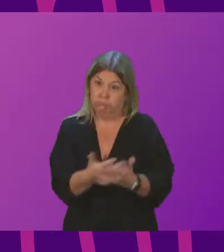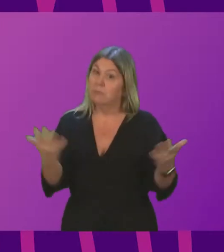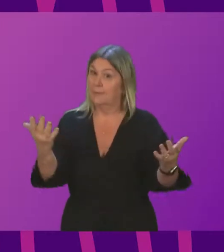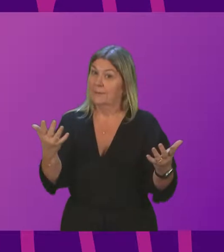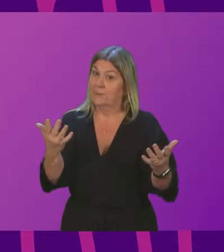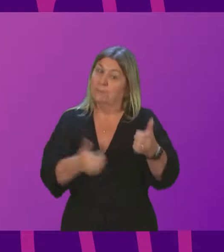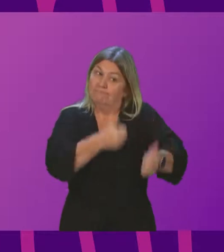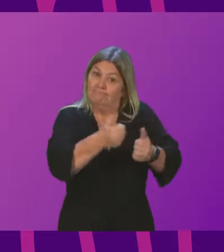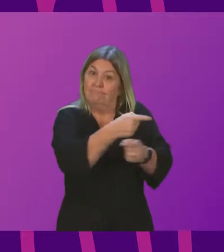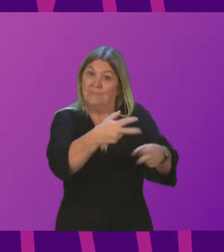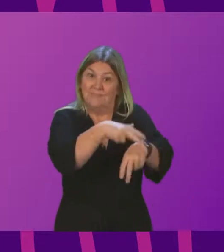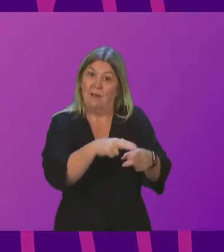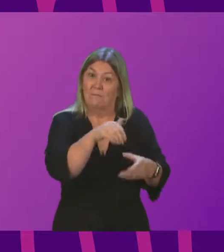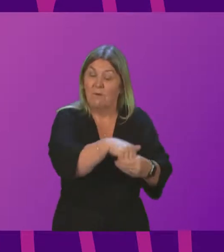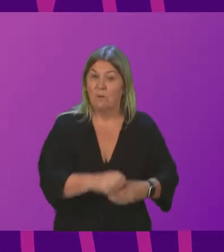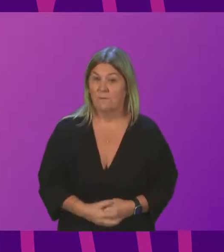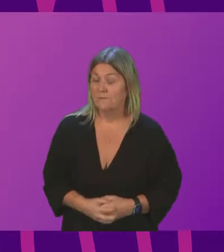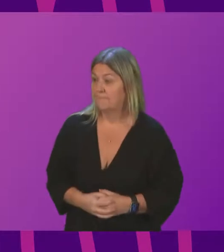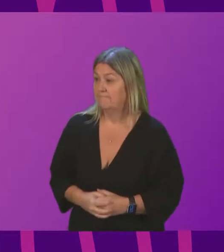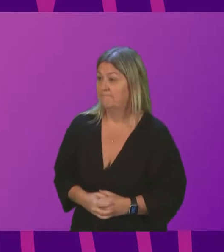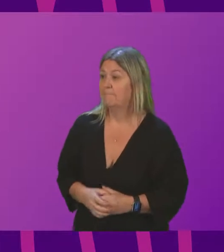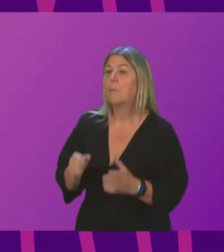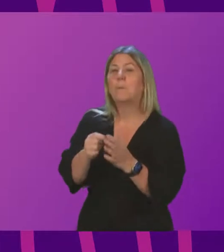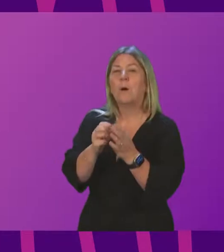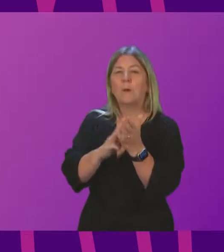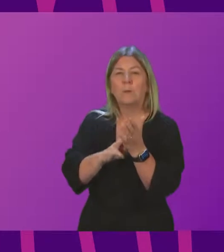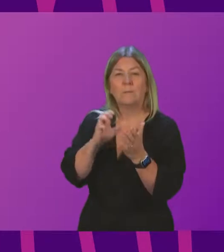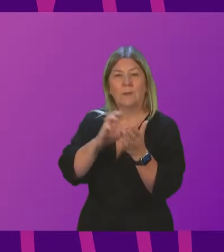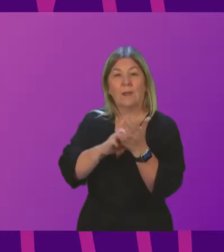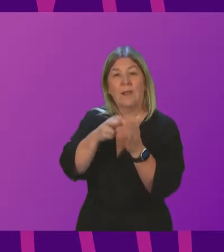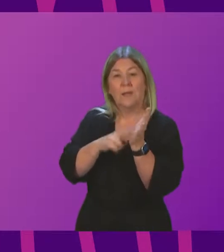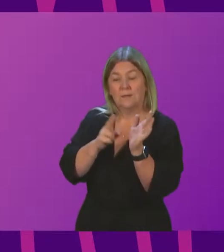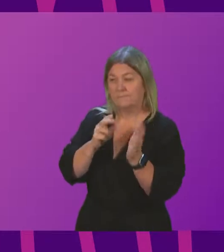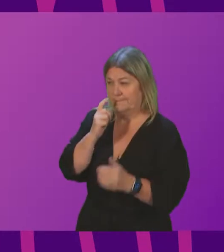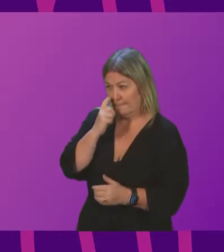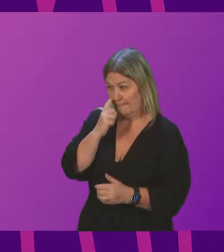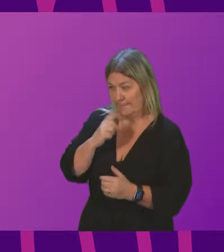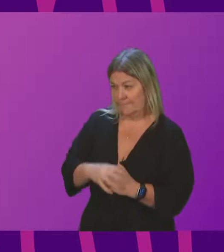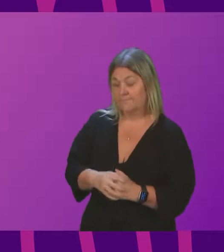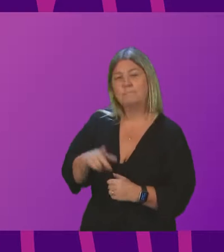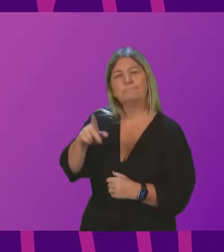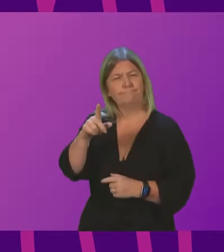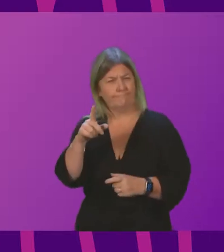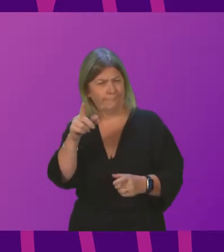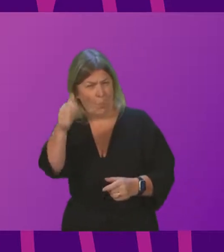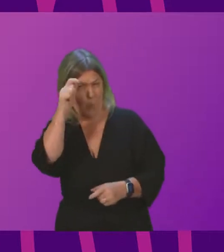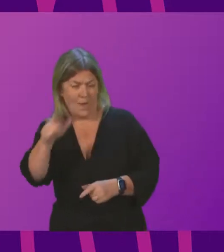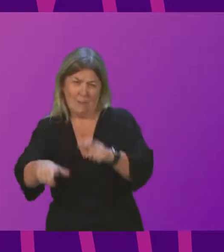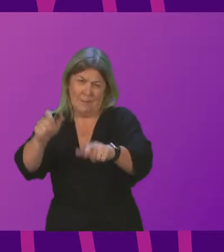administering the scheme across the country. Paul McLennan. Thank you, Presiding Officer. The First Minister will be aware that the people of Afghanistan are